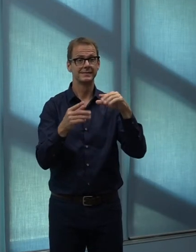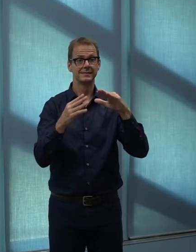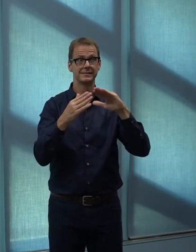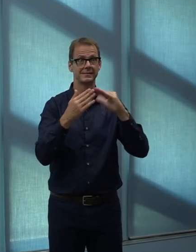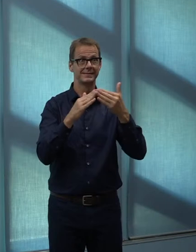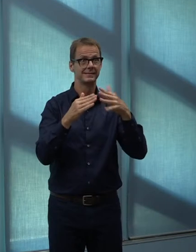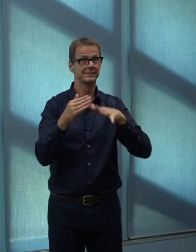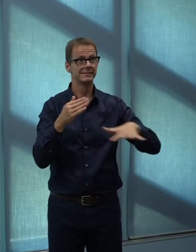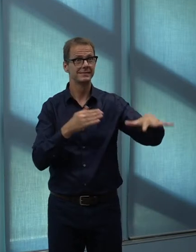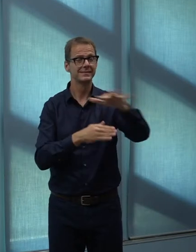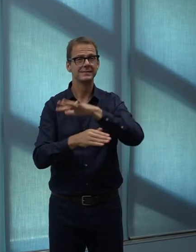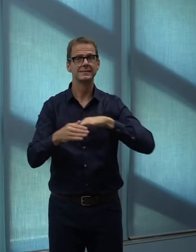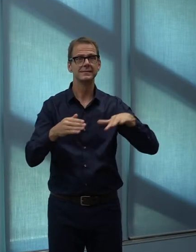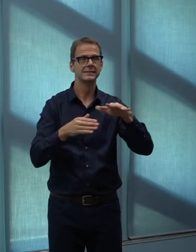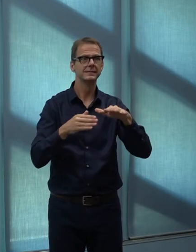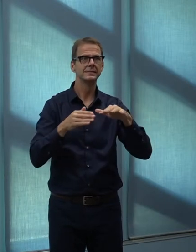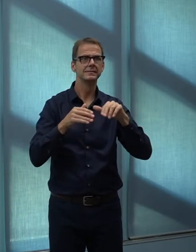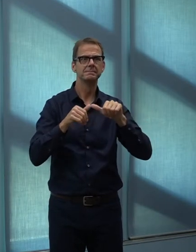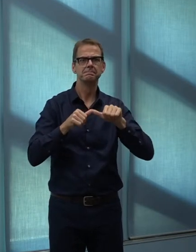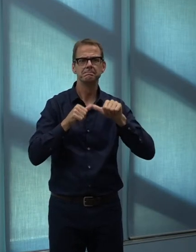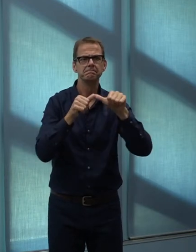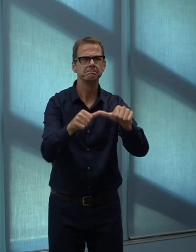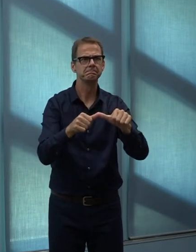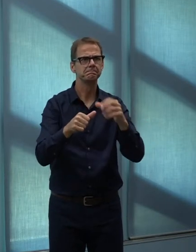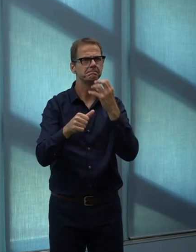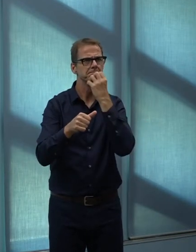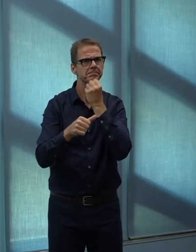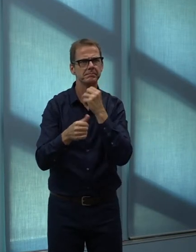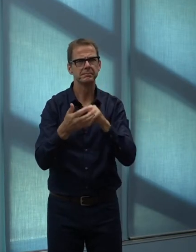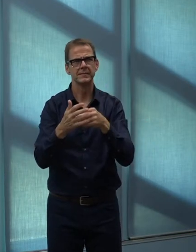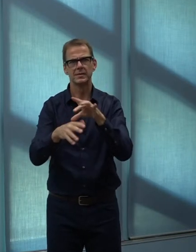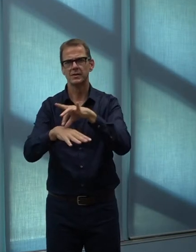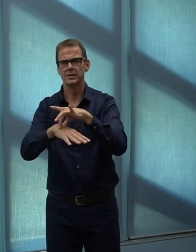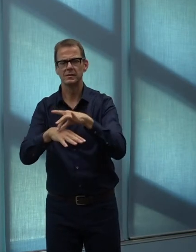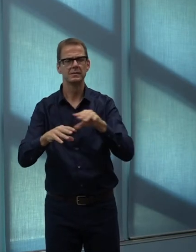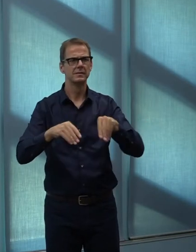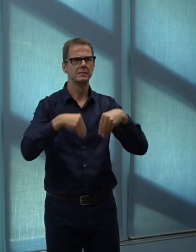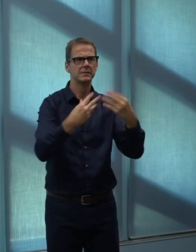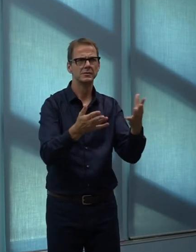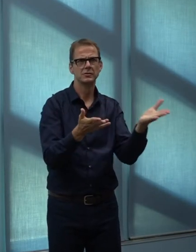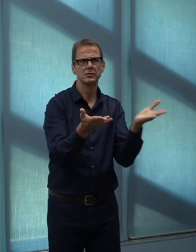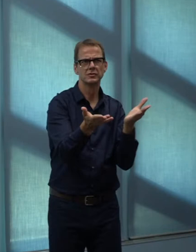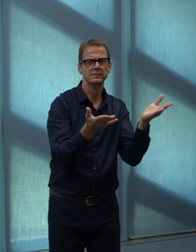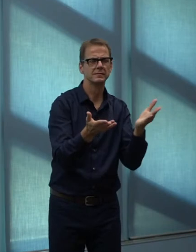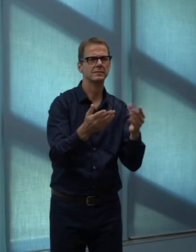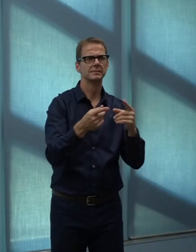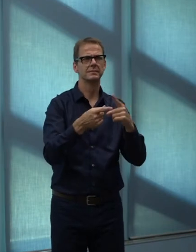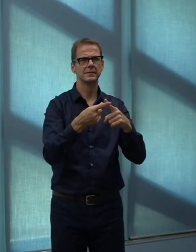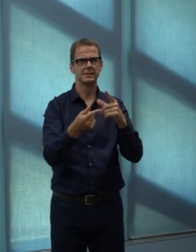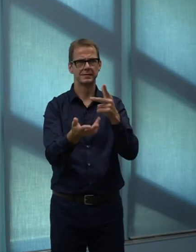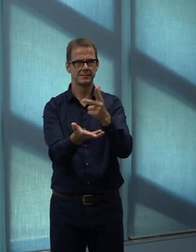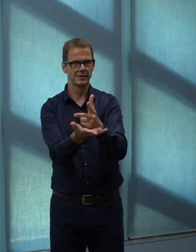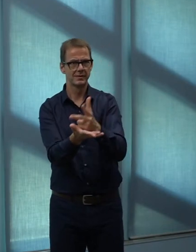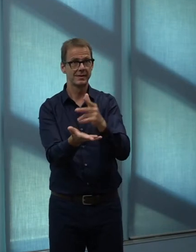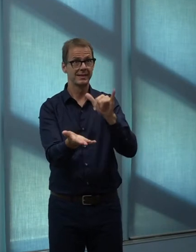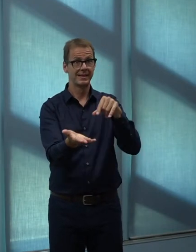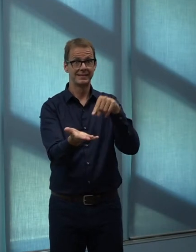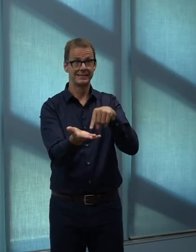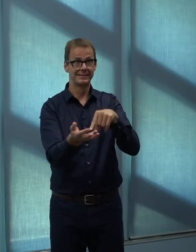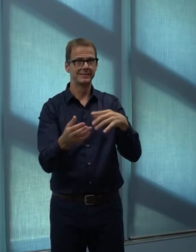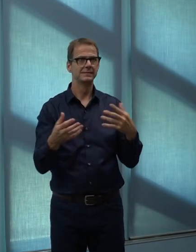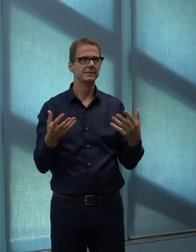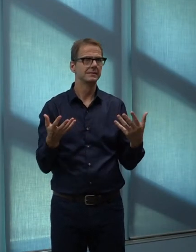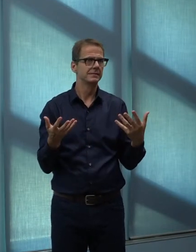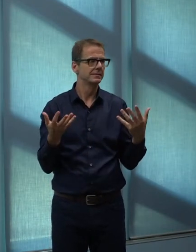and for businesses and improves choice and flexibility in how businesses and homeowners meet their future parking needs. It also